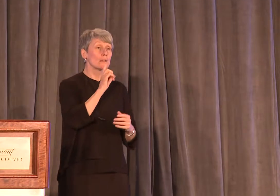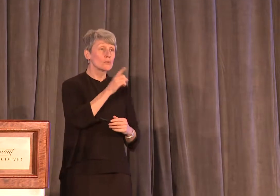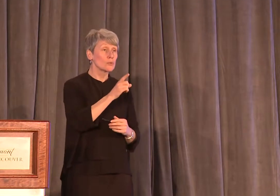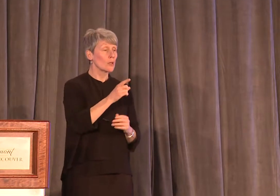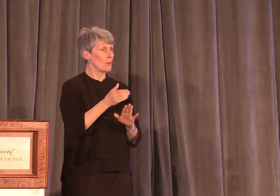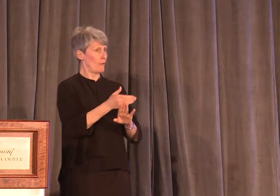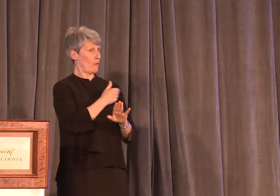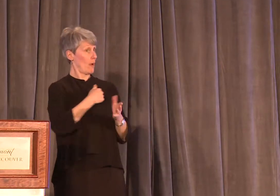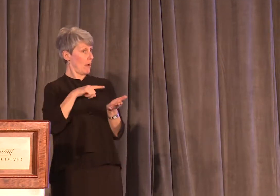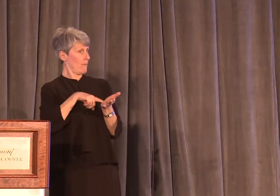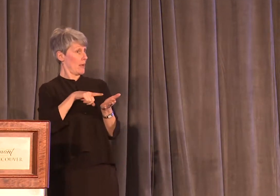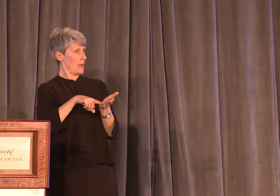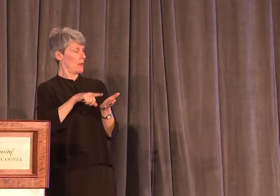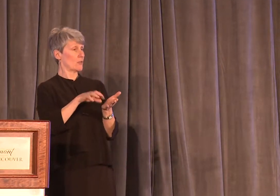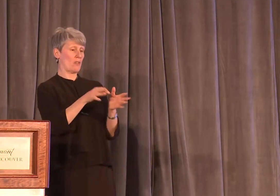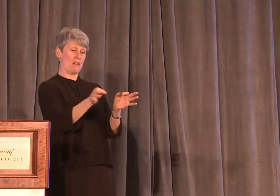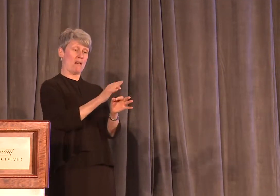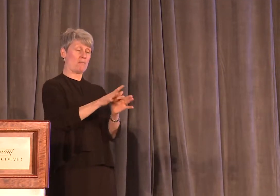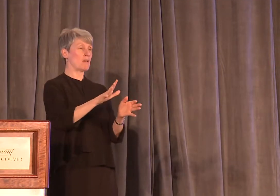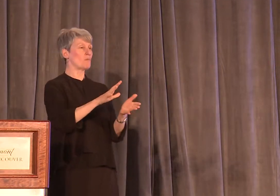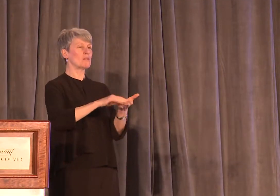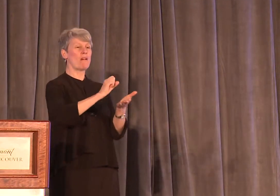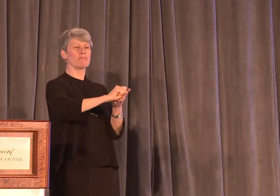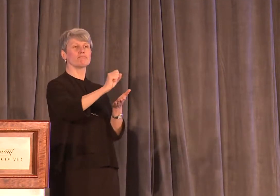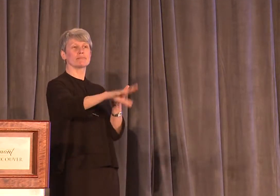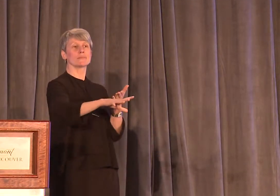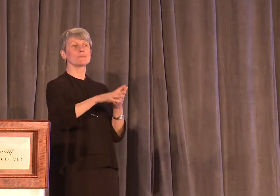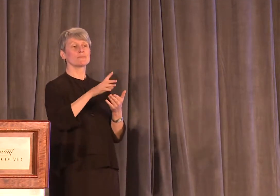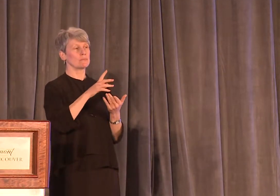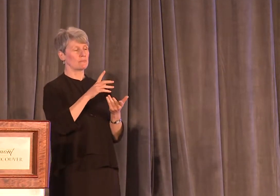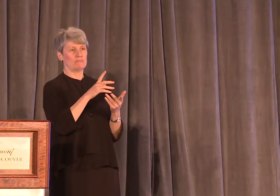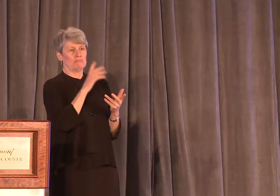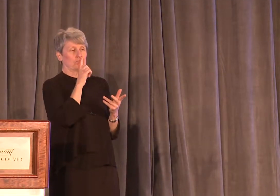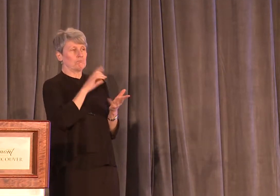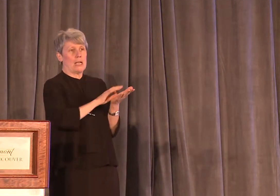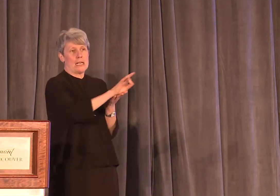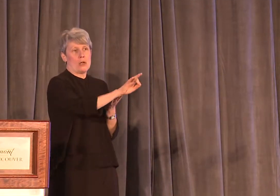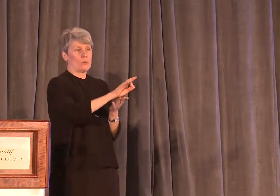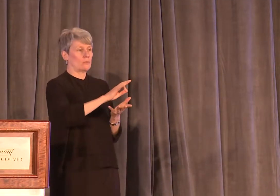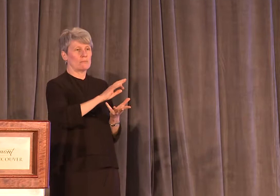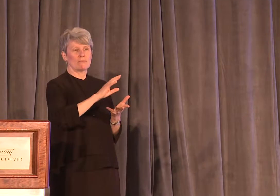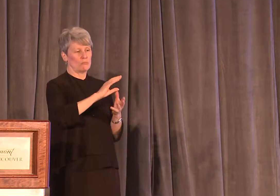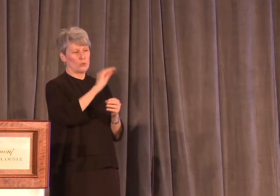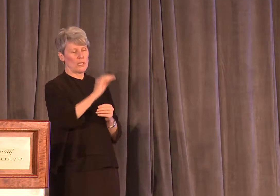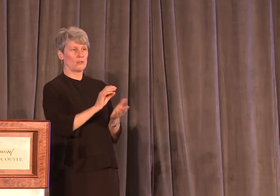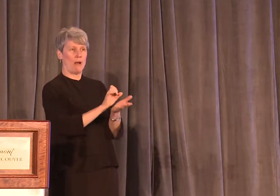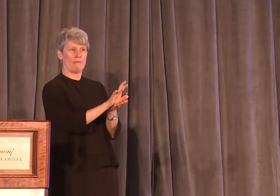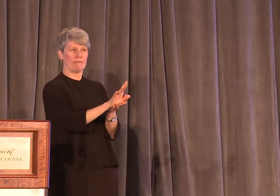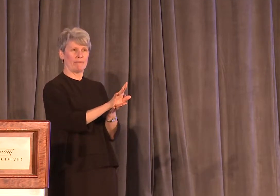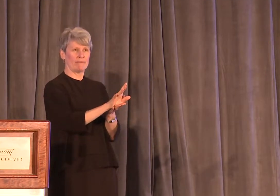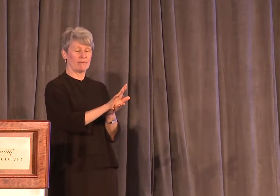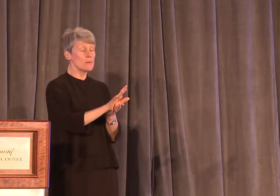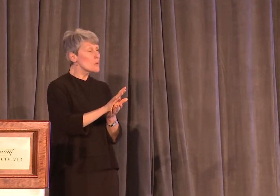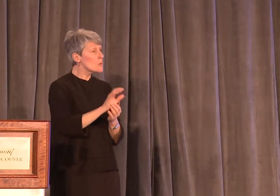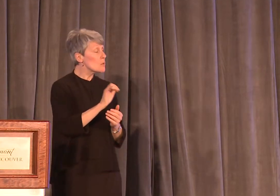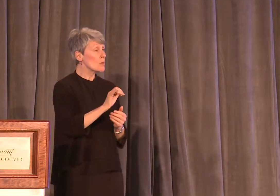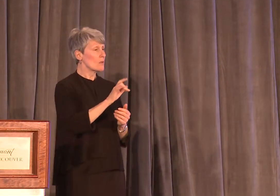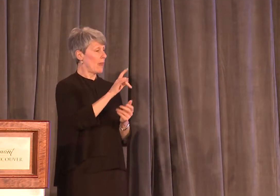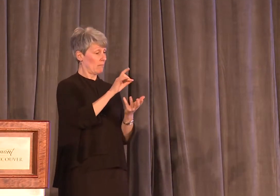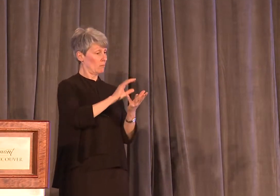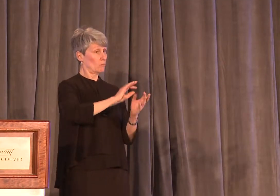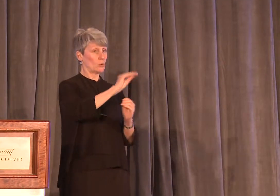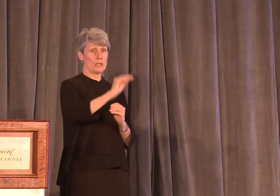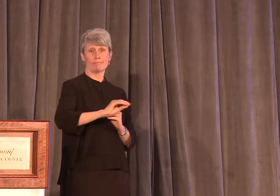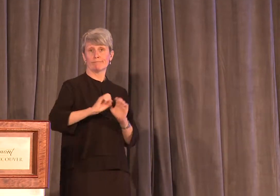was essentially scrubbed from the public record as if it was never reported at all. It's not sent to Statistics Canada